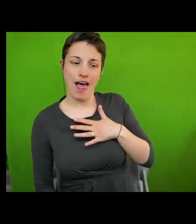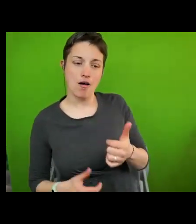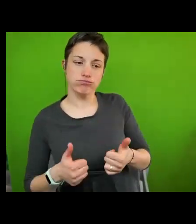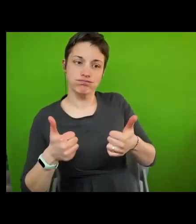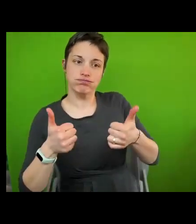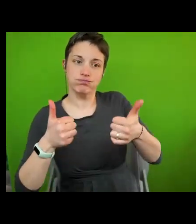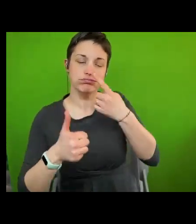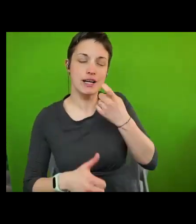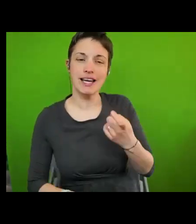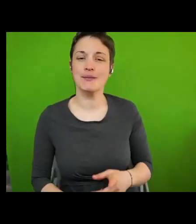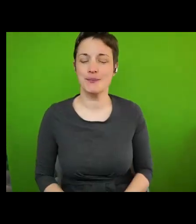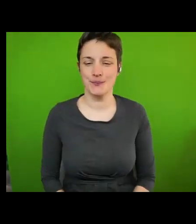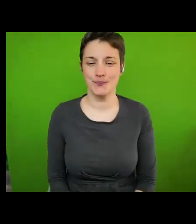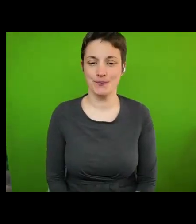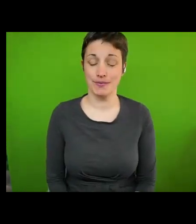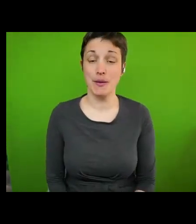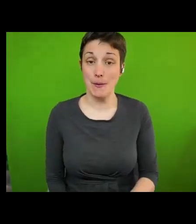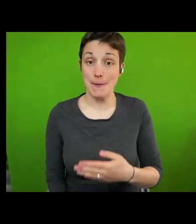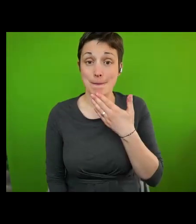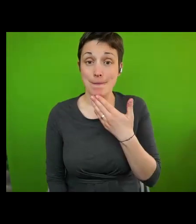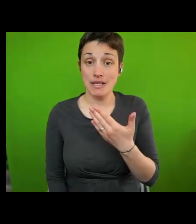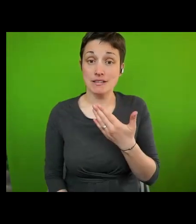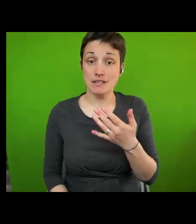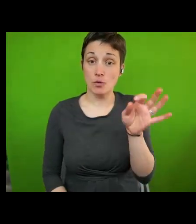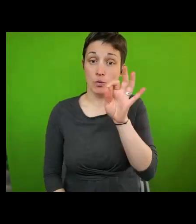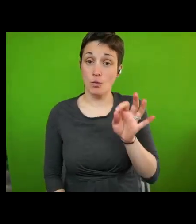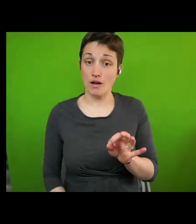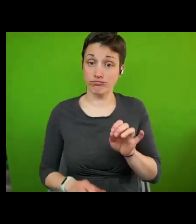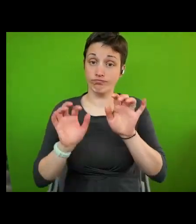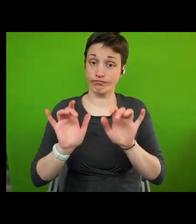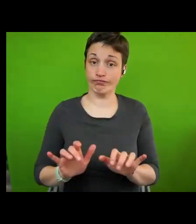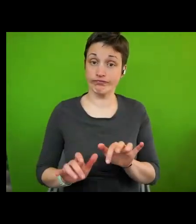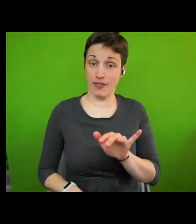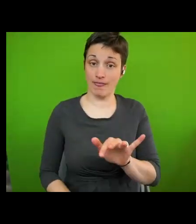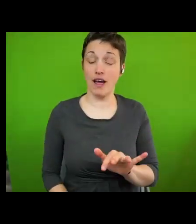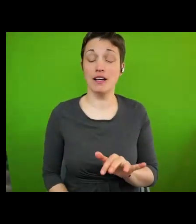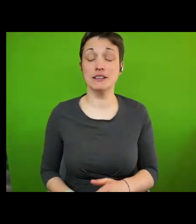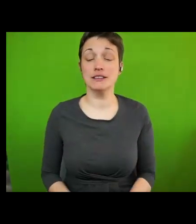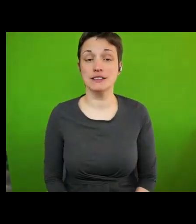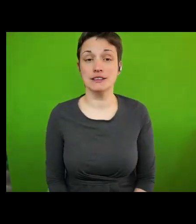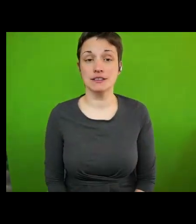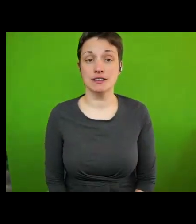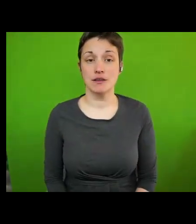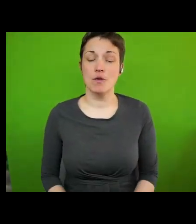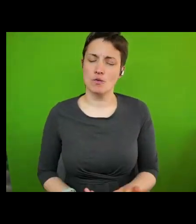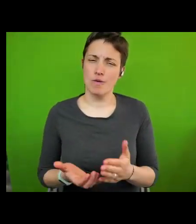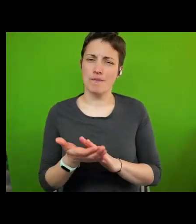addition perhaps to asking your own. Please do put questions in the Q&A box as Gert is talking, so the moderators have questions to